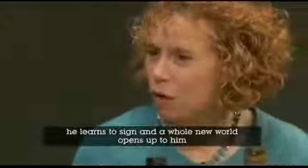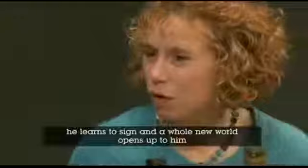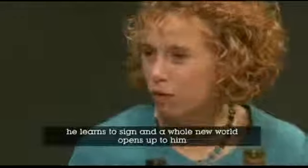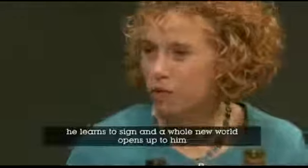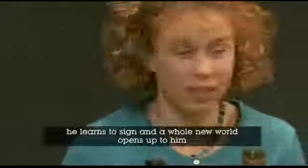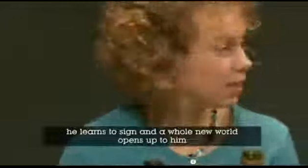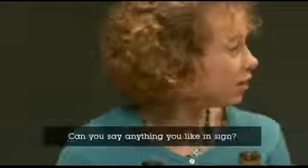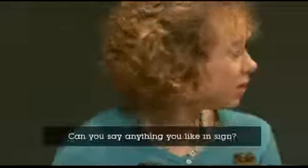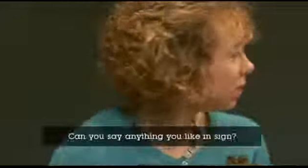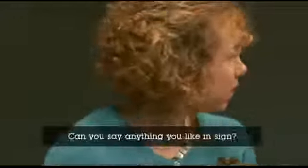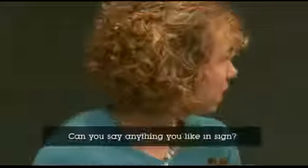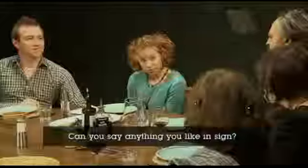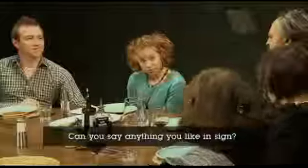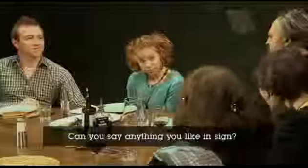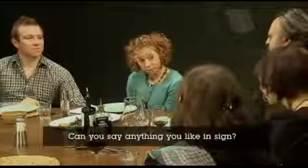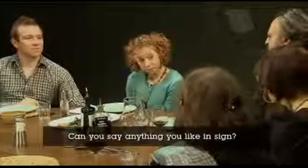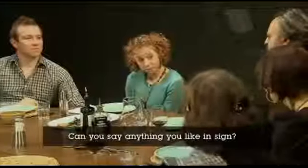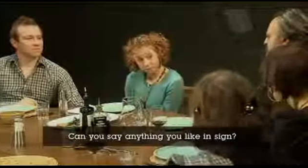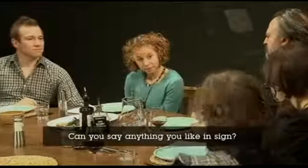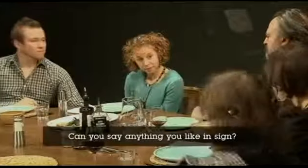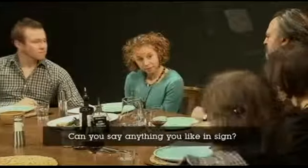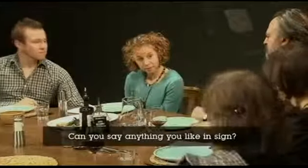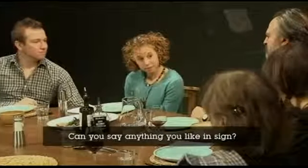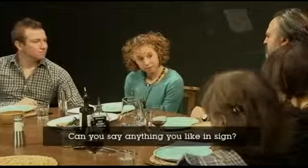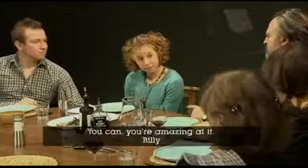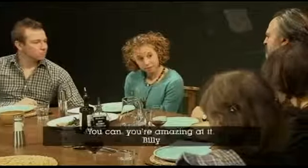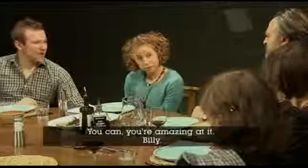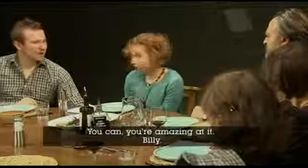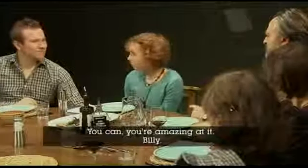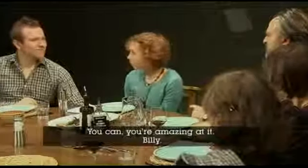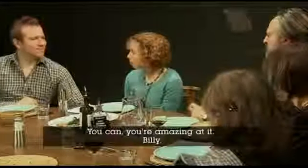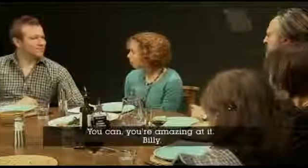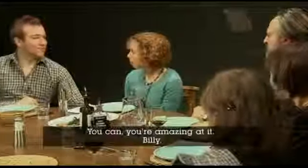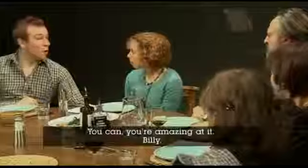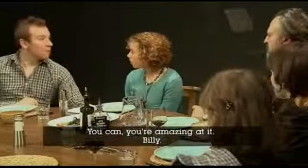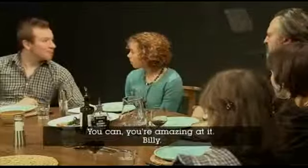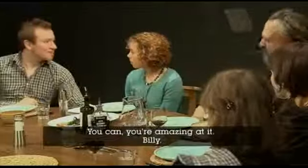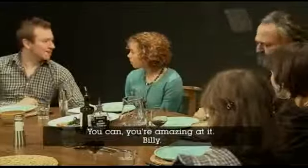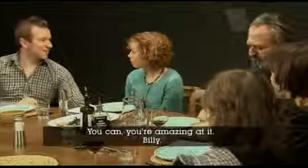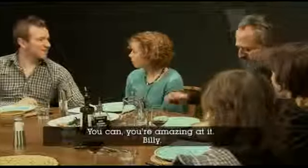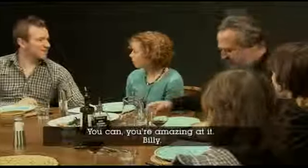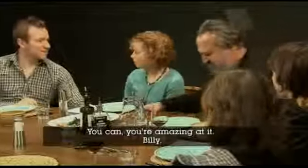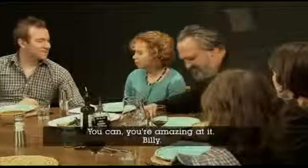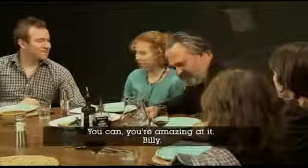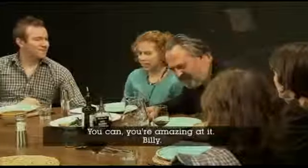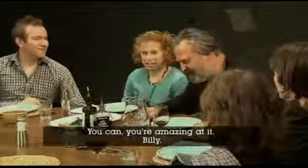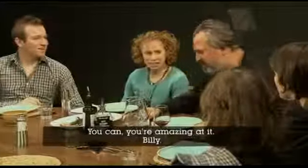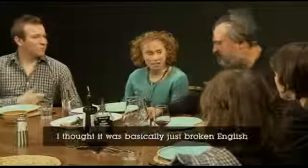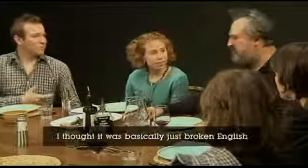opens up to him. Can you say anything you like in sign? You can. You're amazing at it. Billy... I thought it was